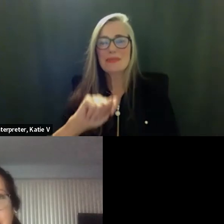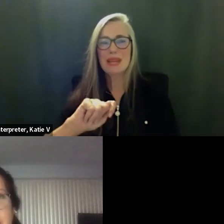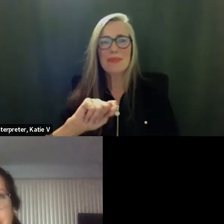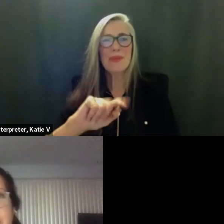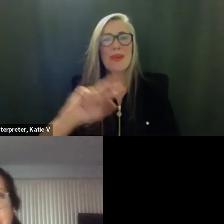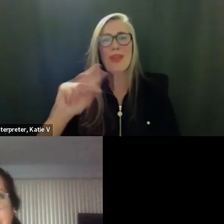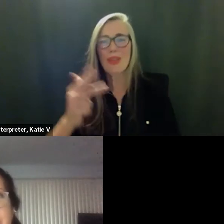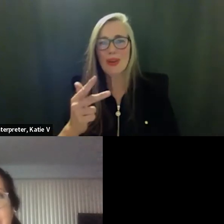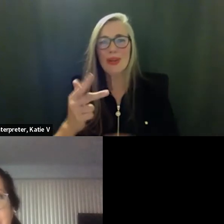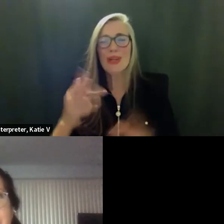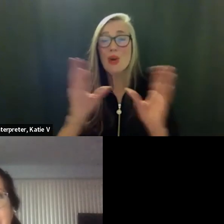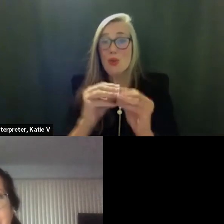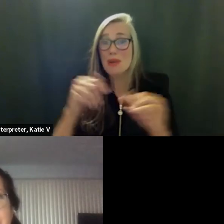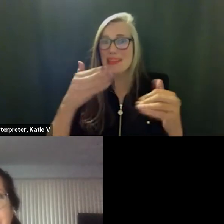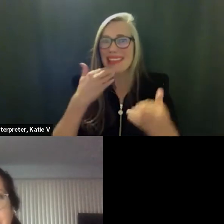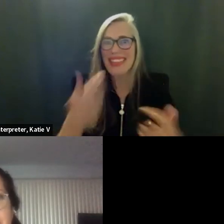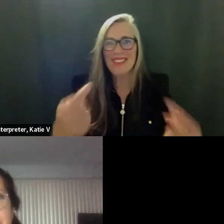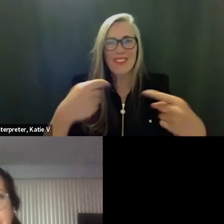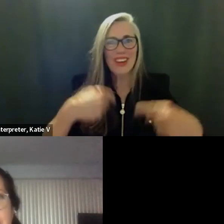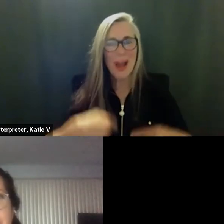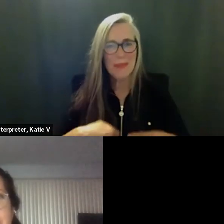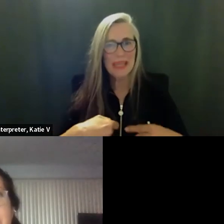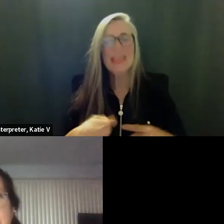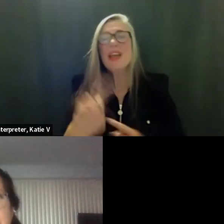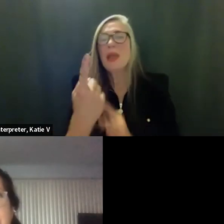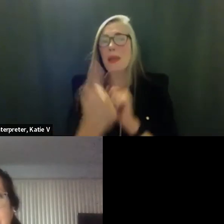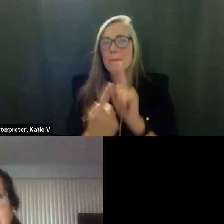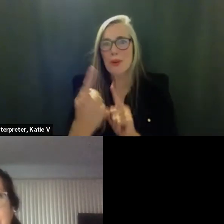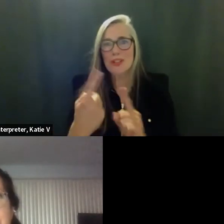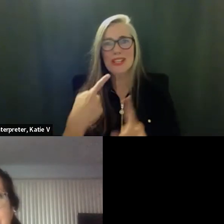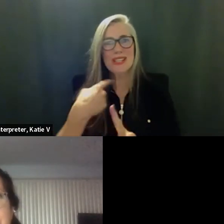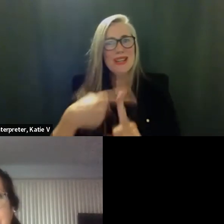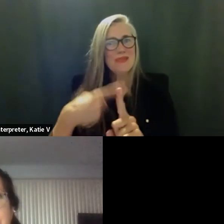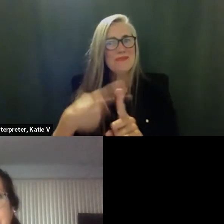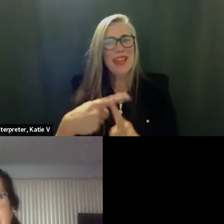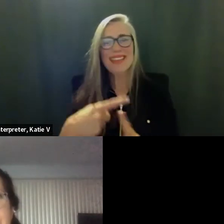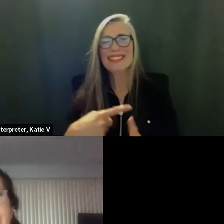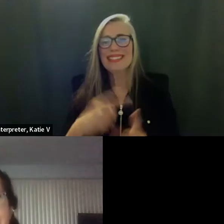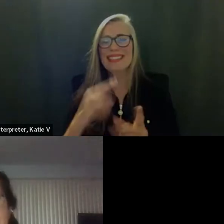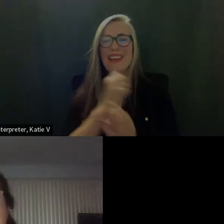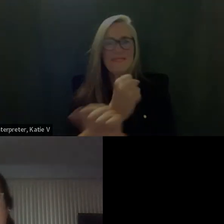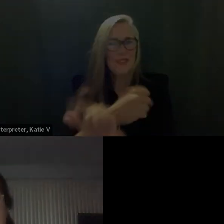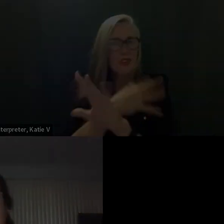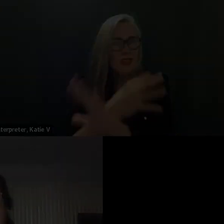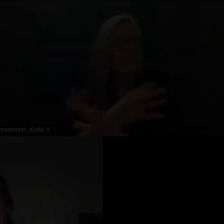being here this evening both virtually and in person and in thank you for your work good evening have a good night